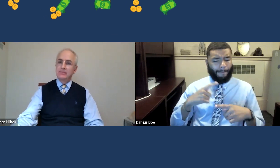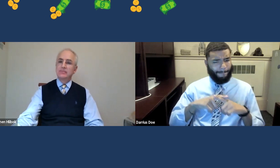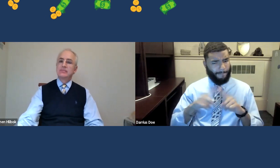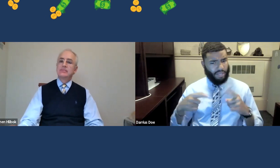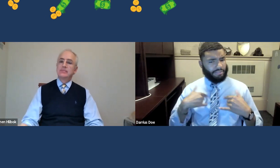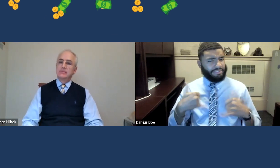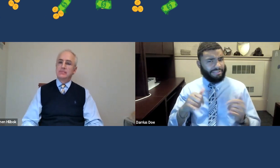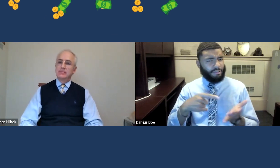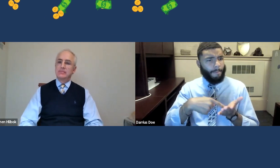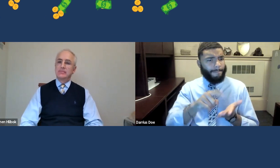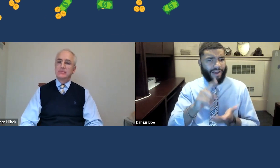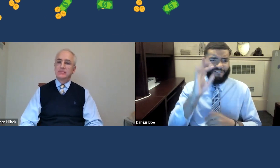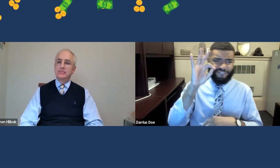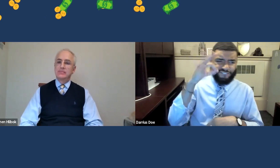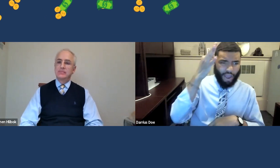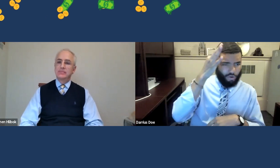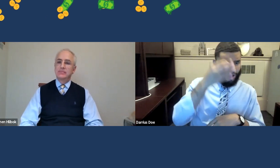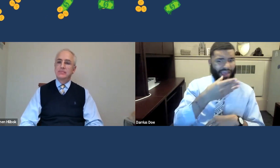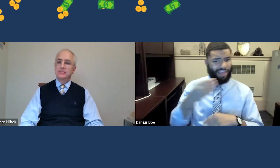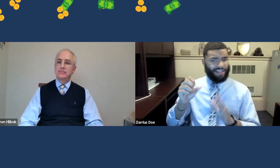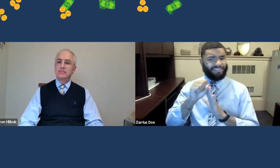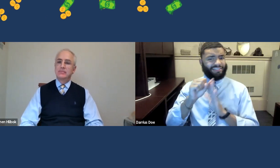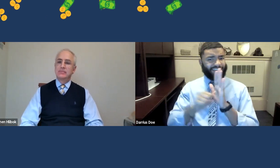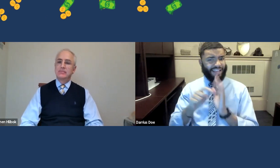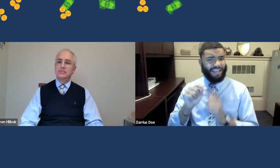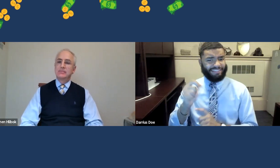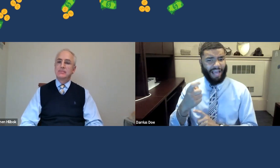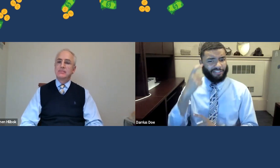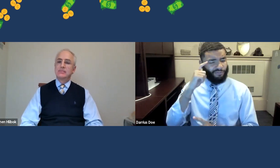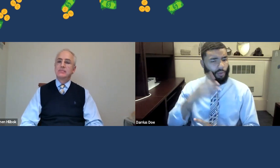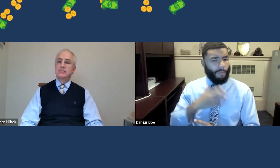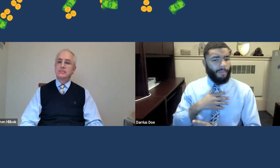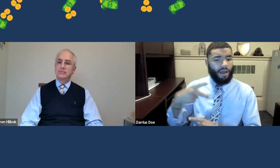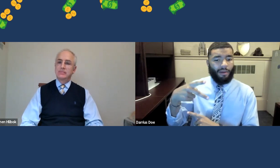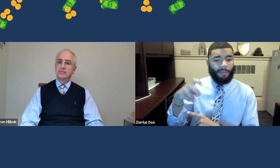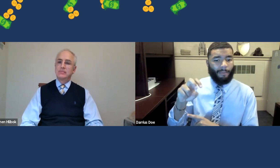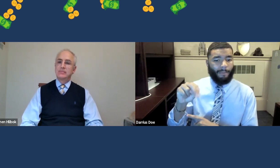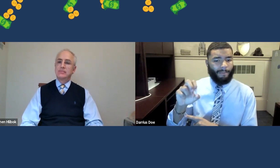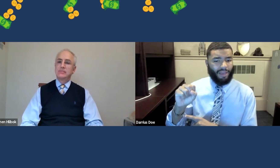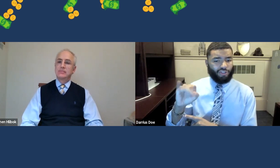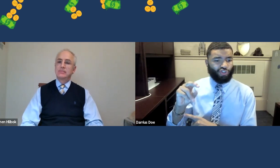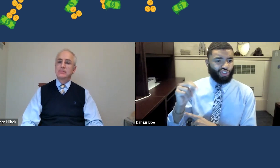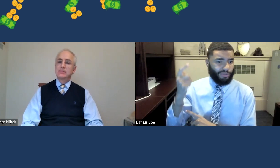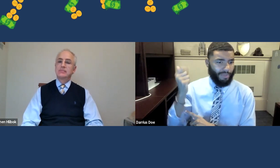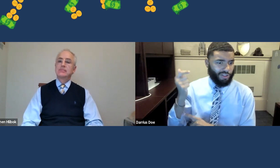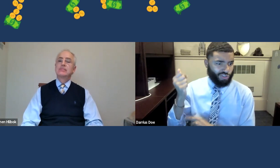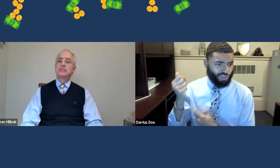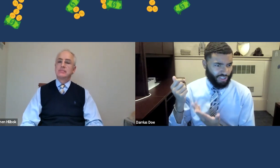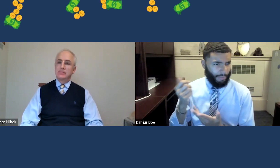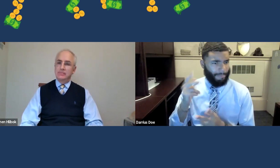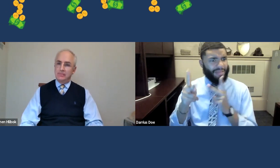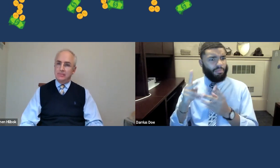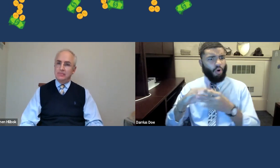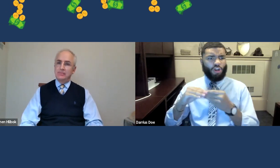So the person here says that they are retired, but are still paying federal and state taxes on their pension.